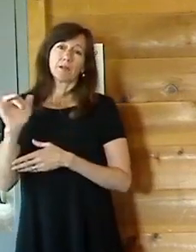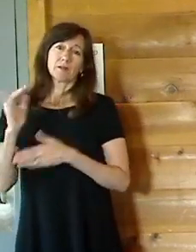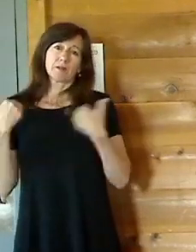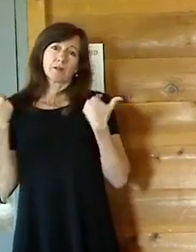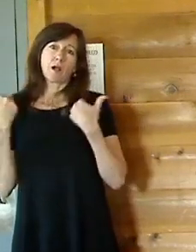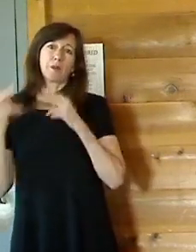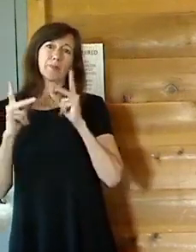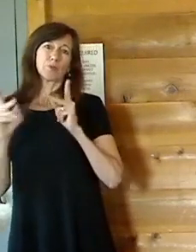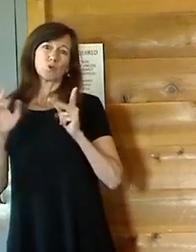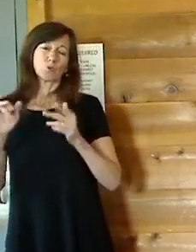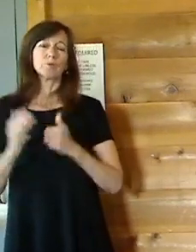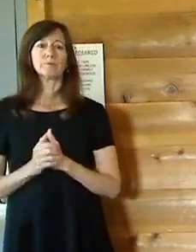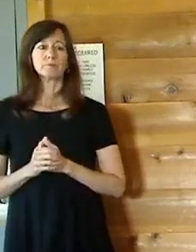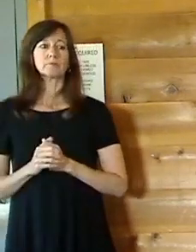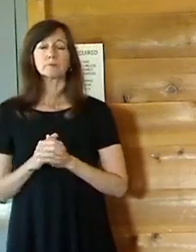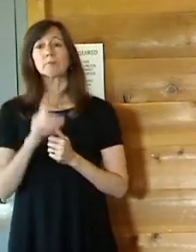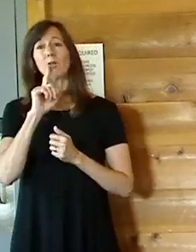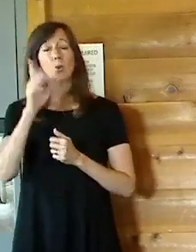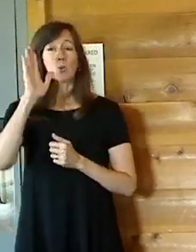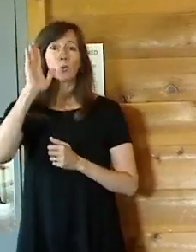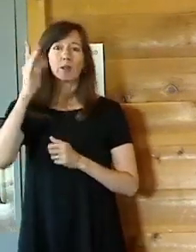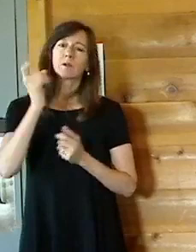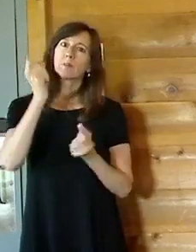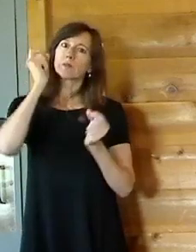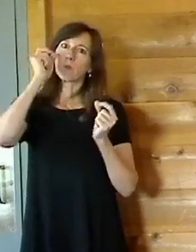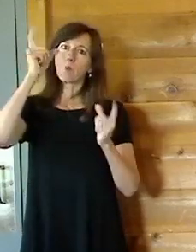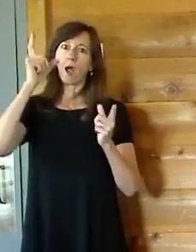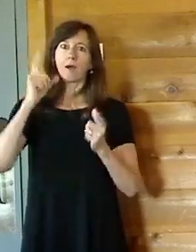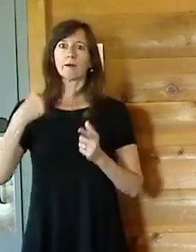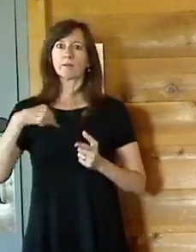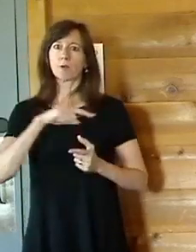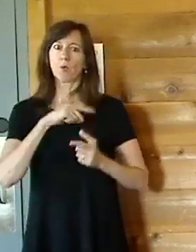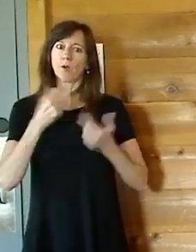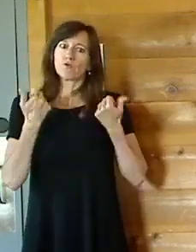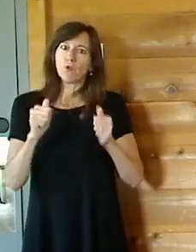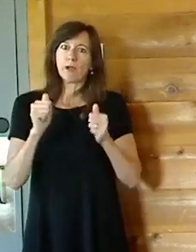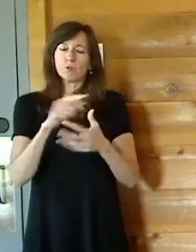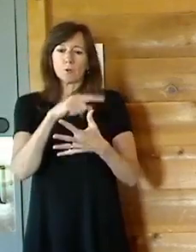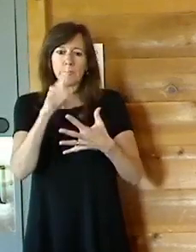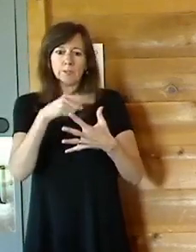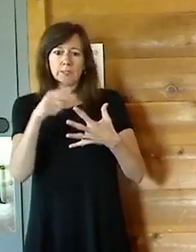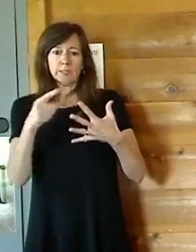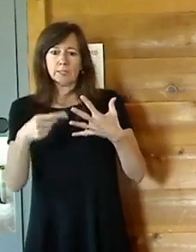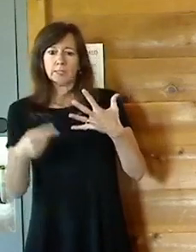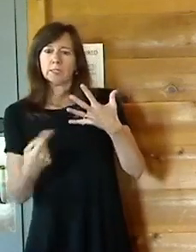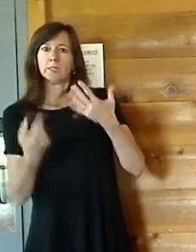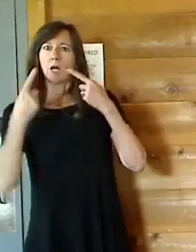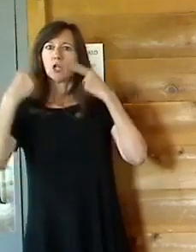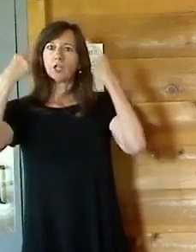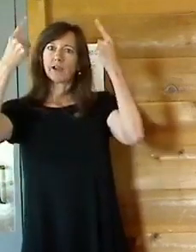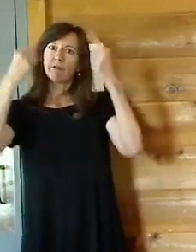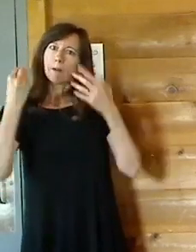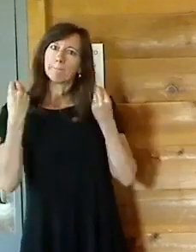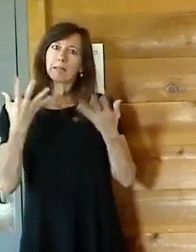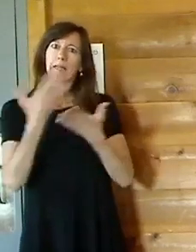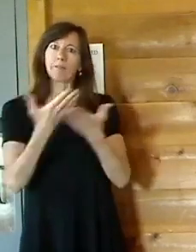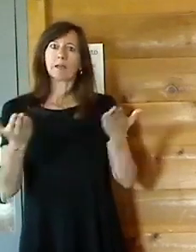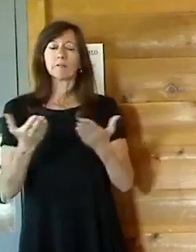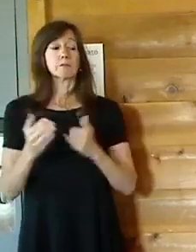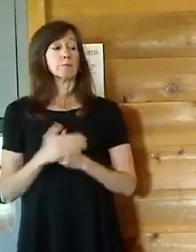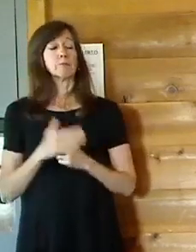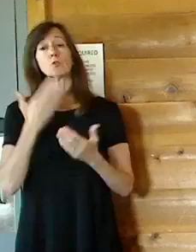surprised with the breadth of what it is we hope to achieve. So those are good comments. I accept them.